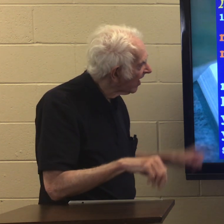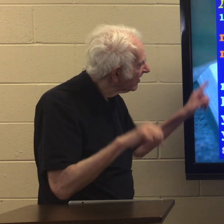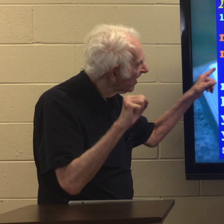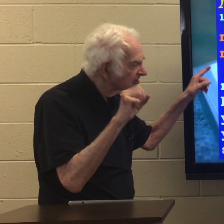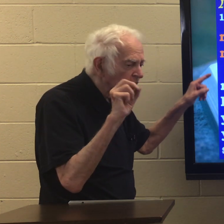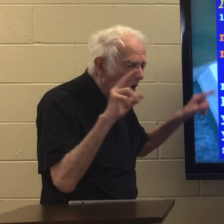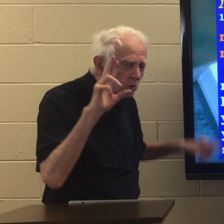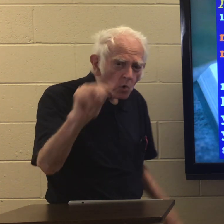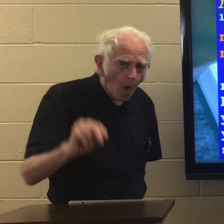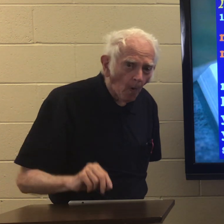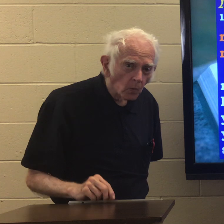Yes or no?